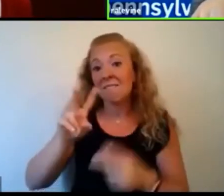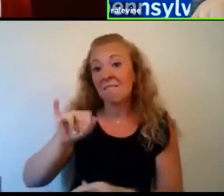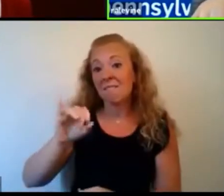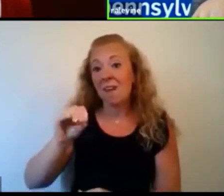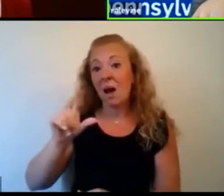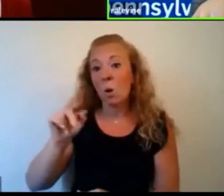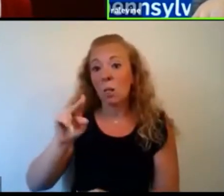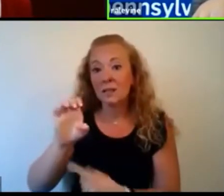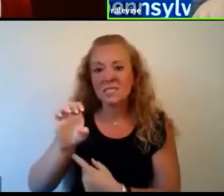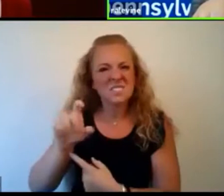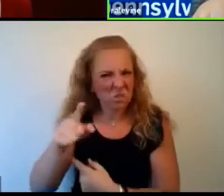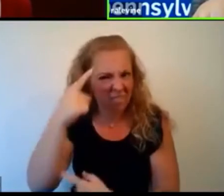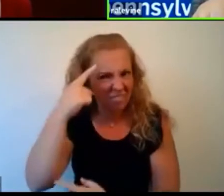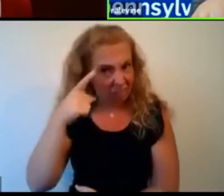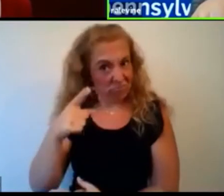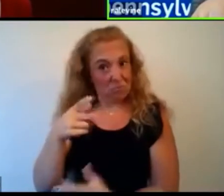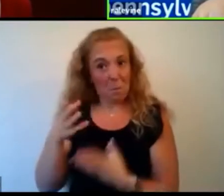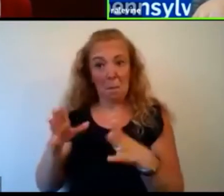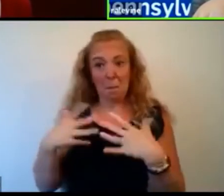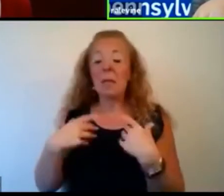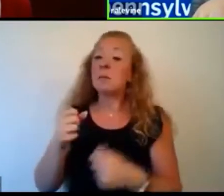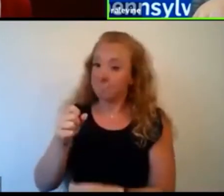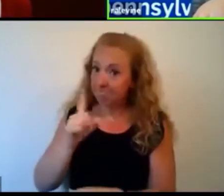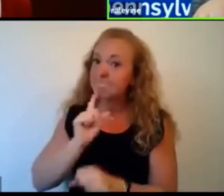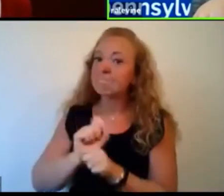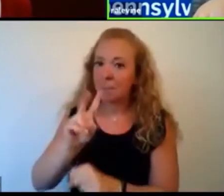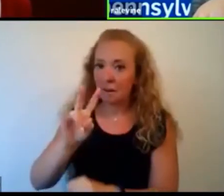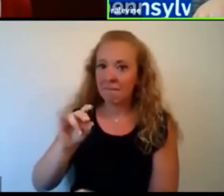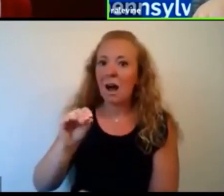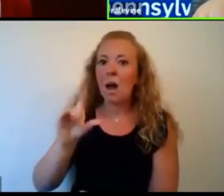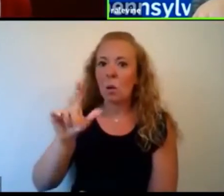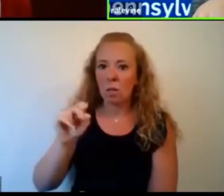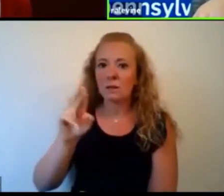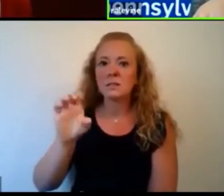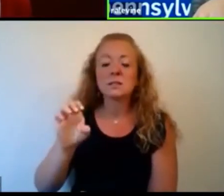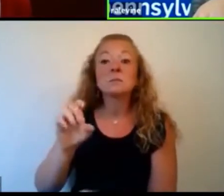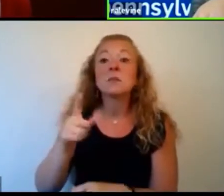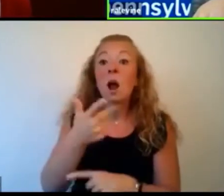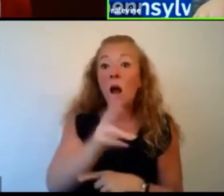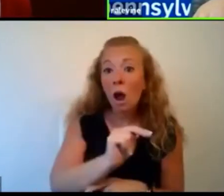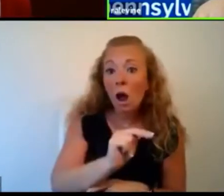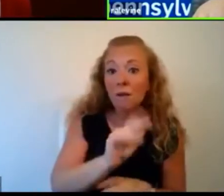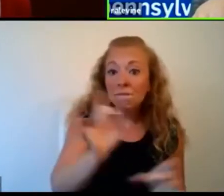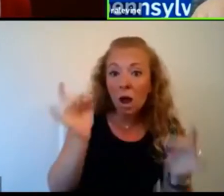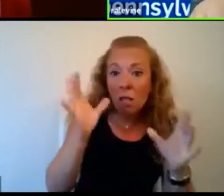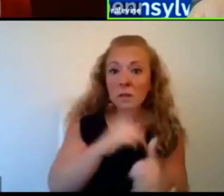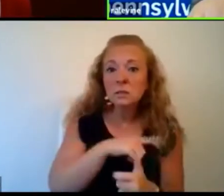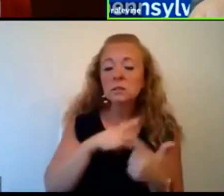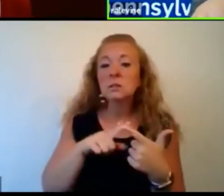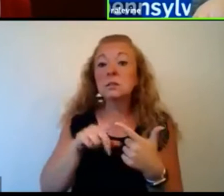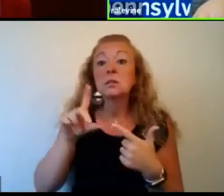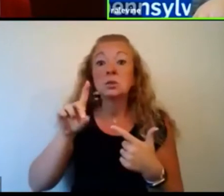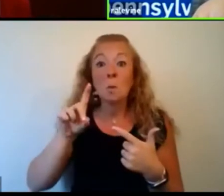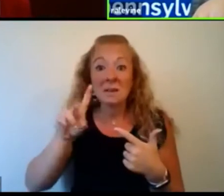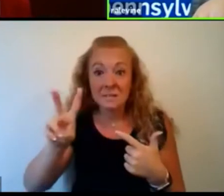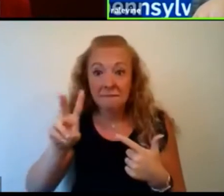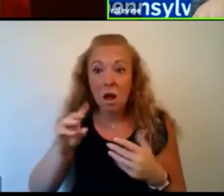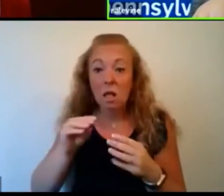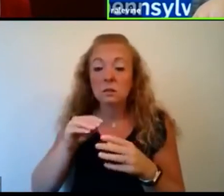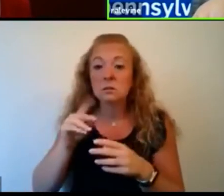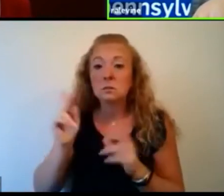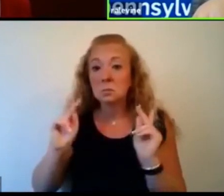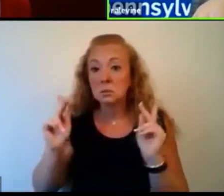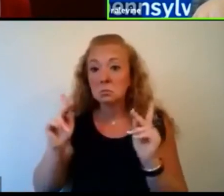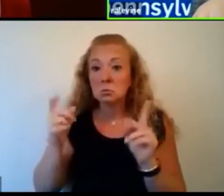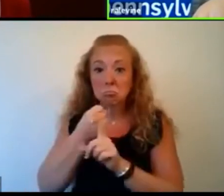issue. Looking at all different types of violence. That includes gun violence. That includes domestic violence. That includes